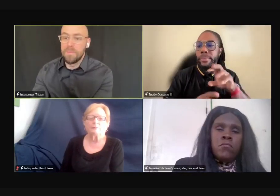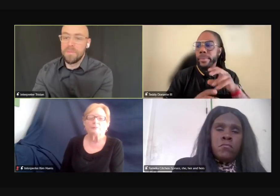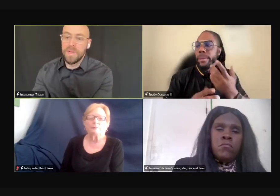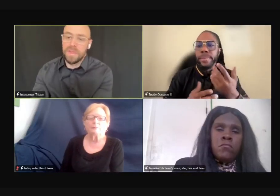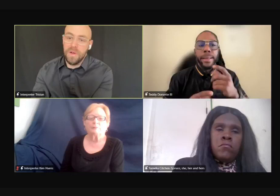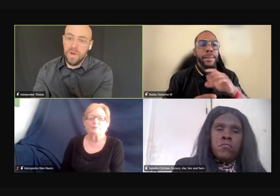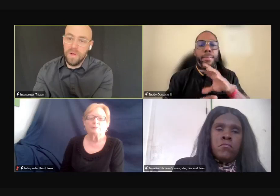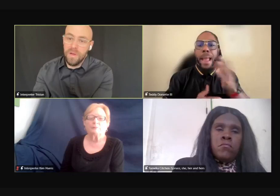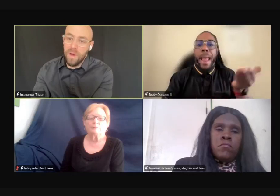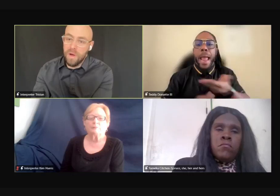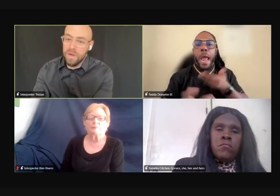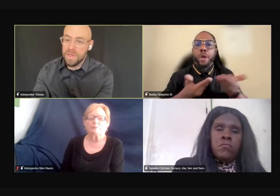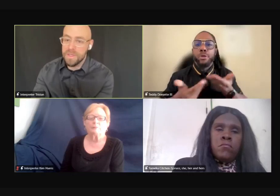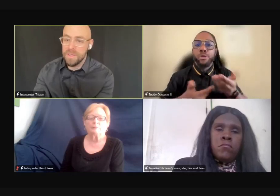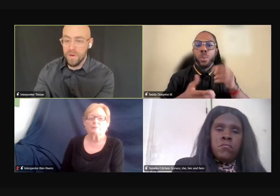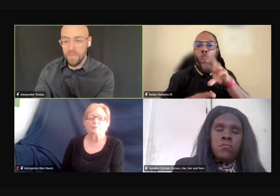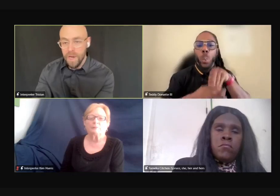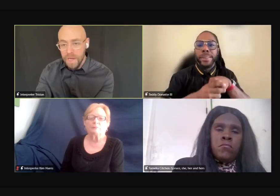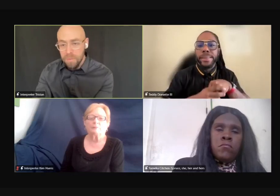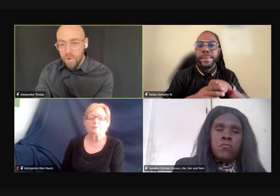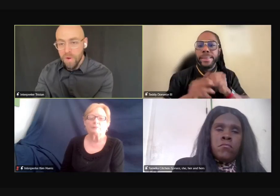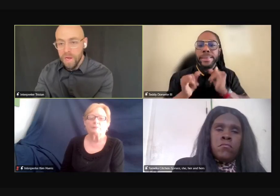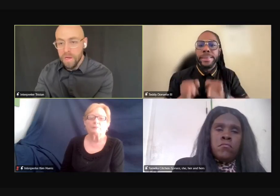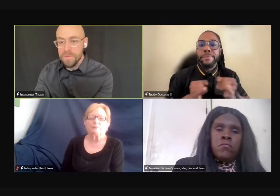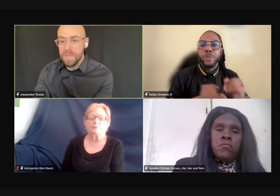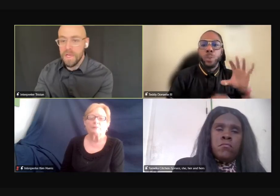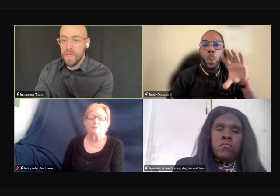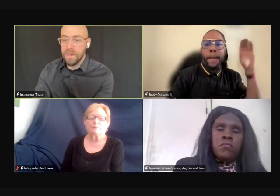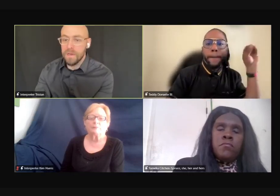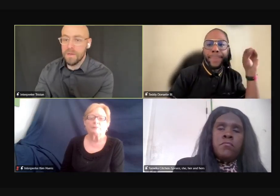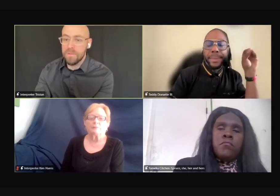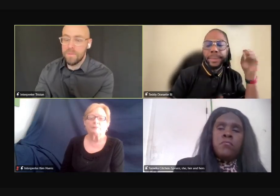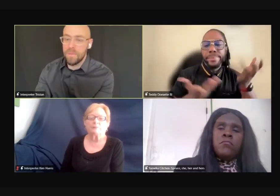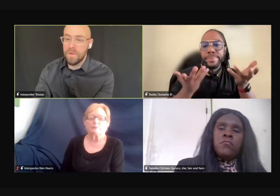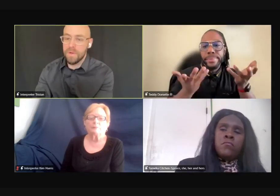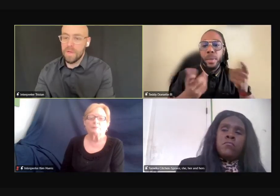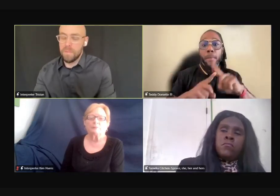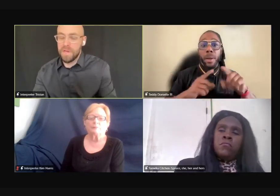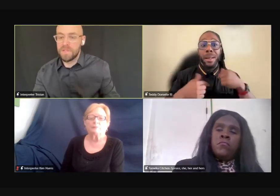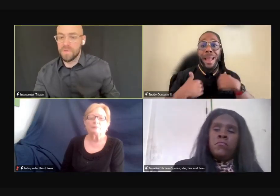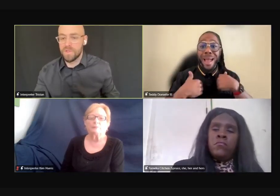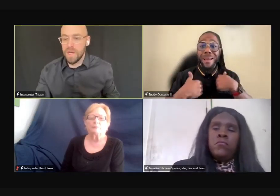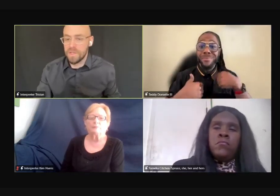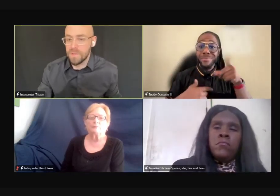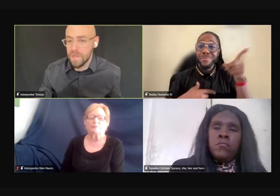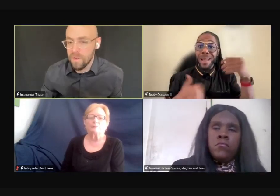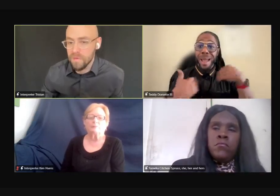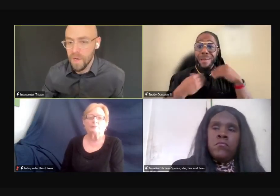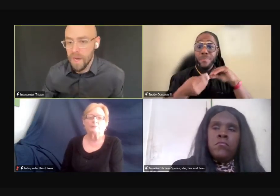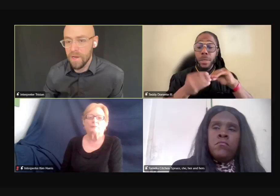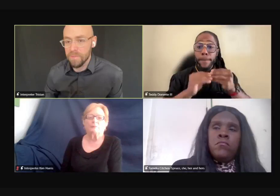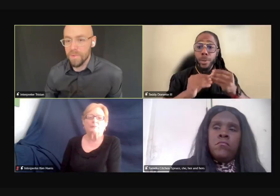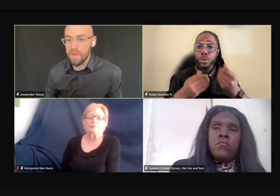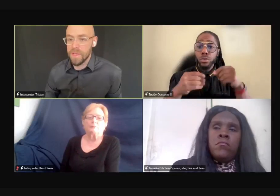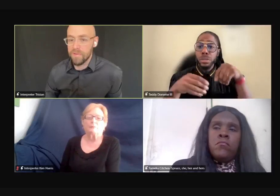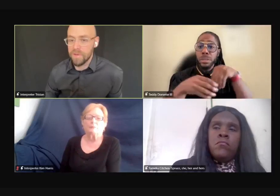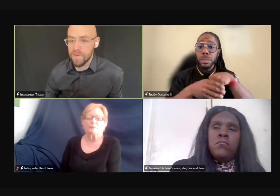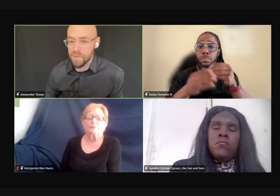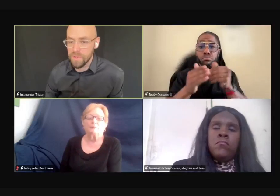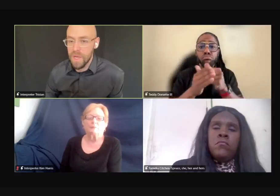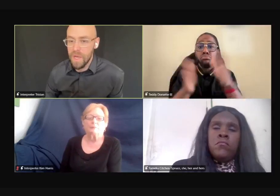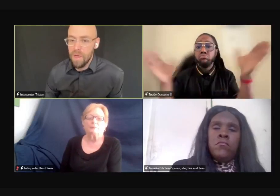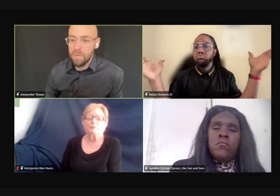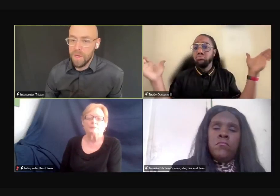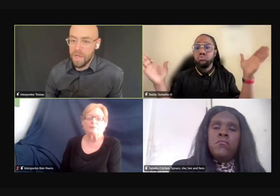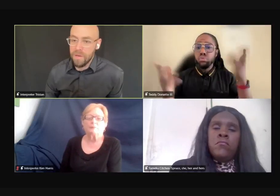Um, but there are, there are training programs and companies who are trying to interview and hire deaf